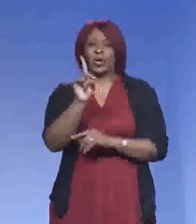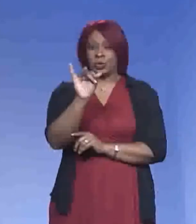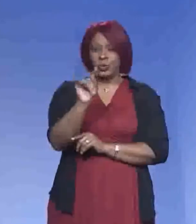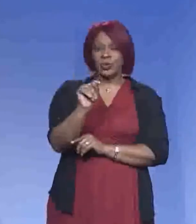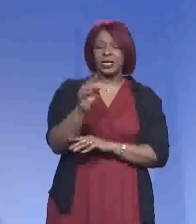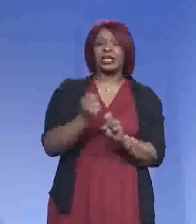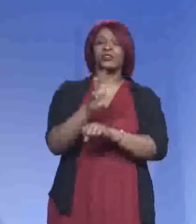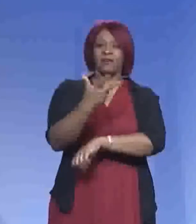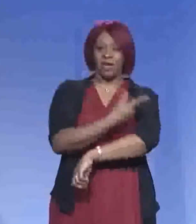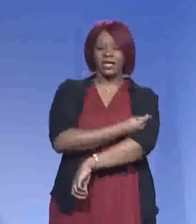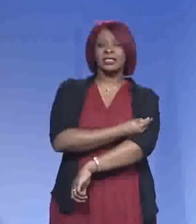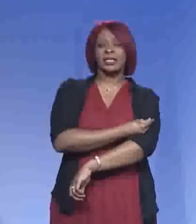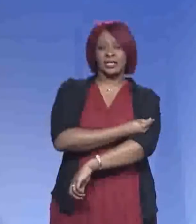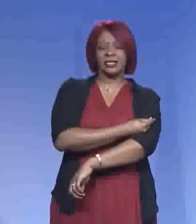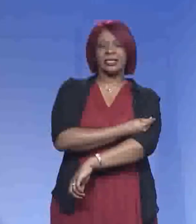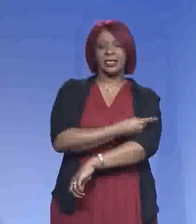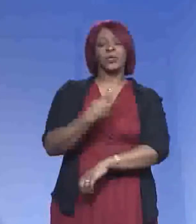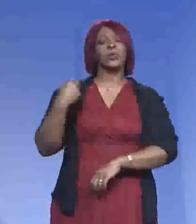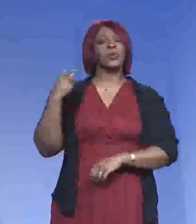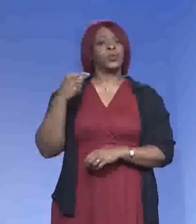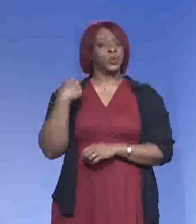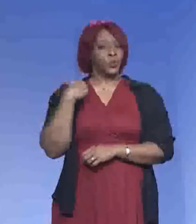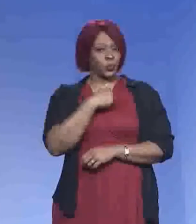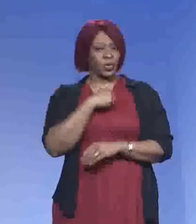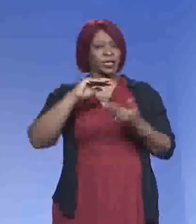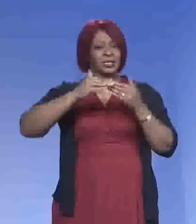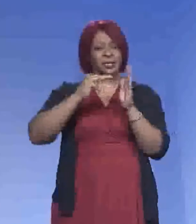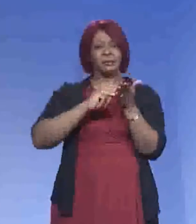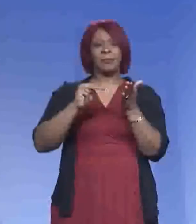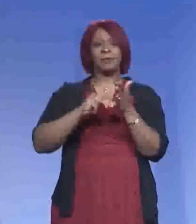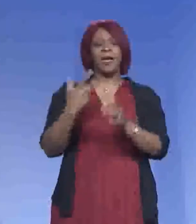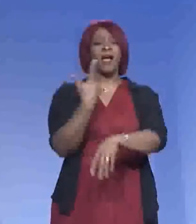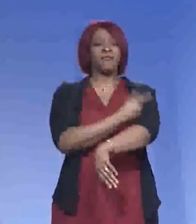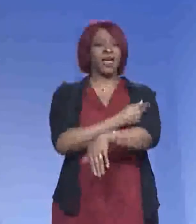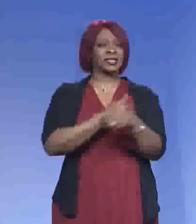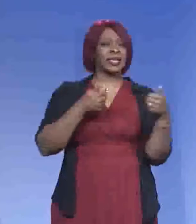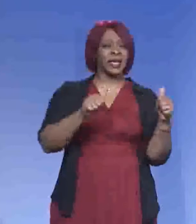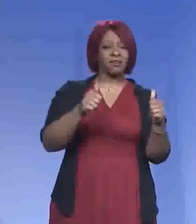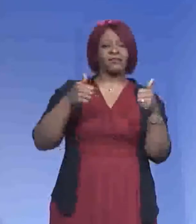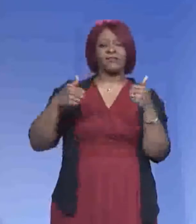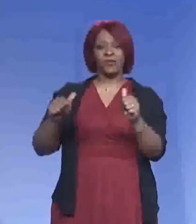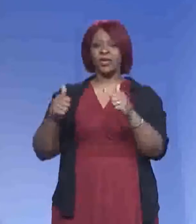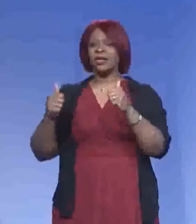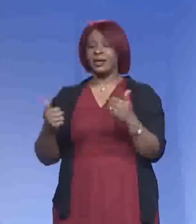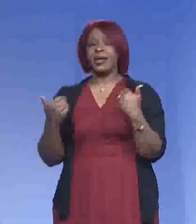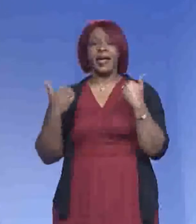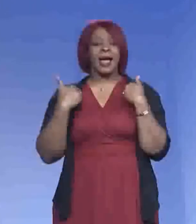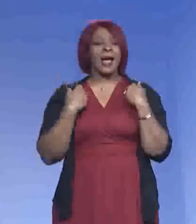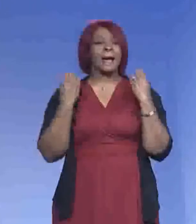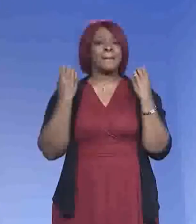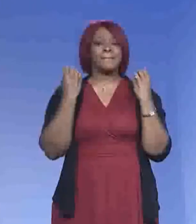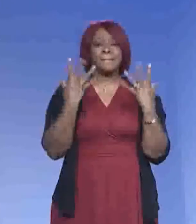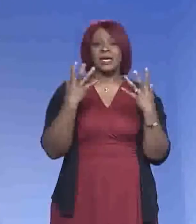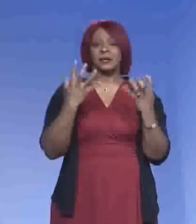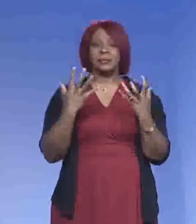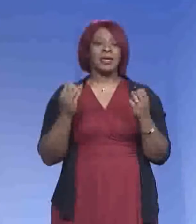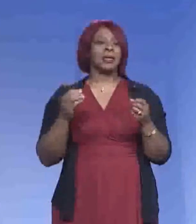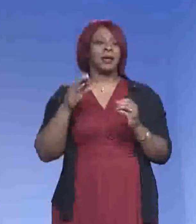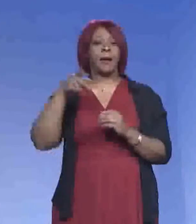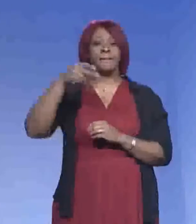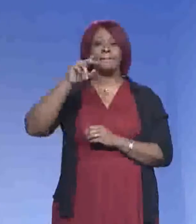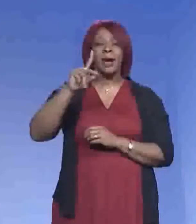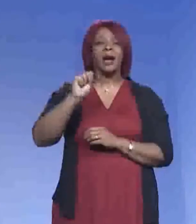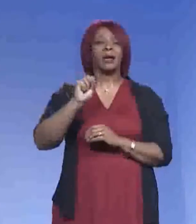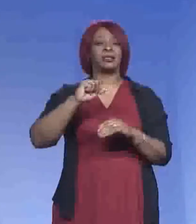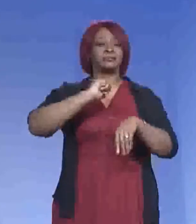Get your vaccine. We have, the city of Memphis, our vaccination effort, we have the multiple pods across the city. We